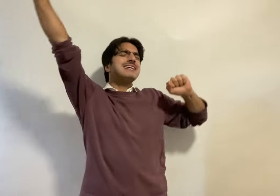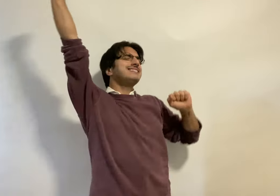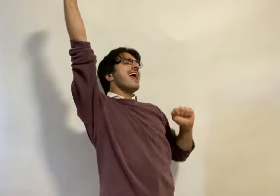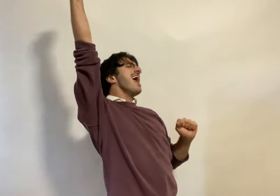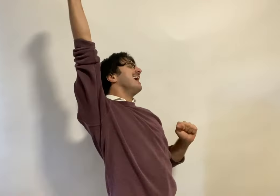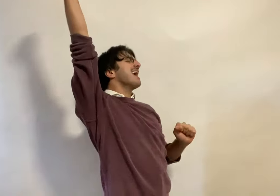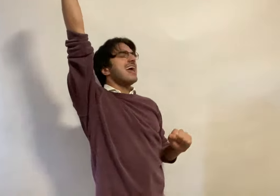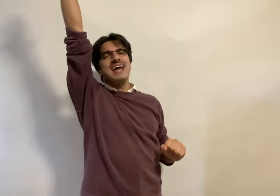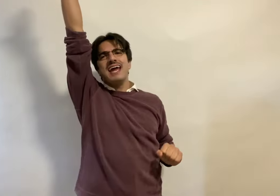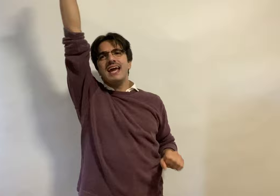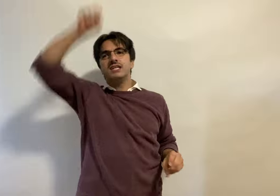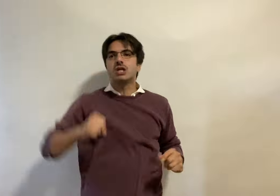age